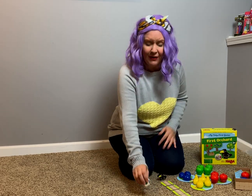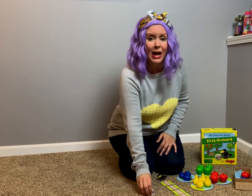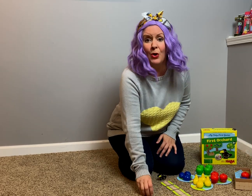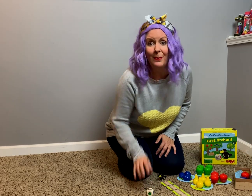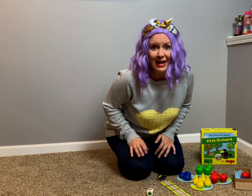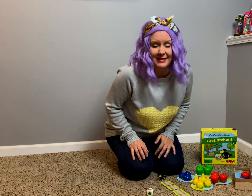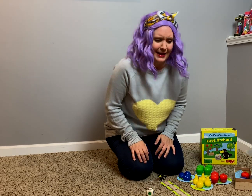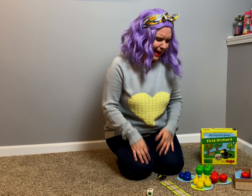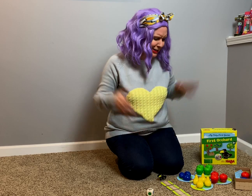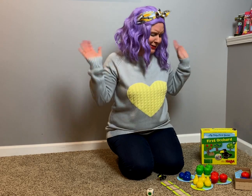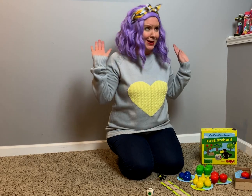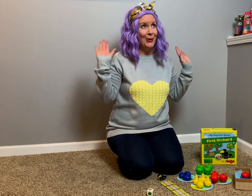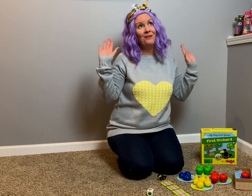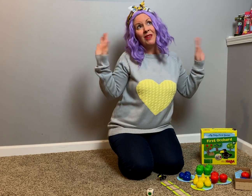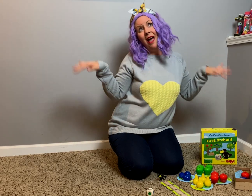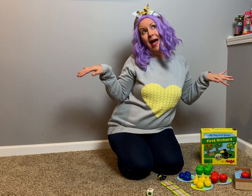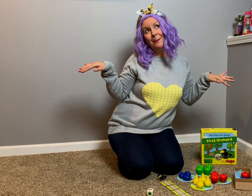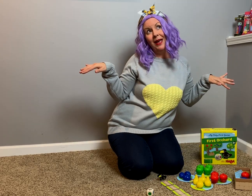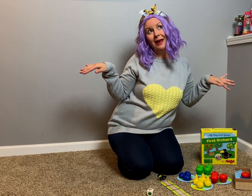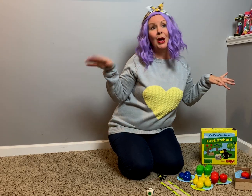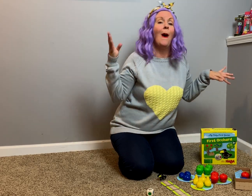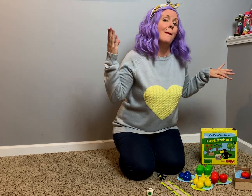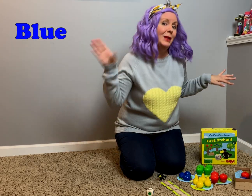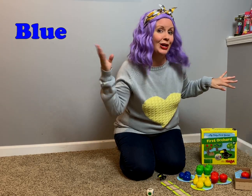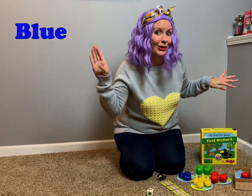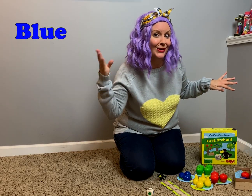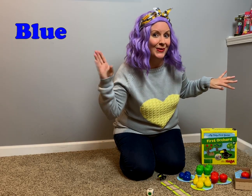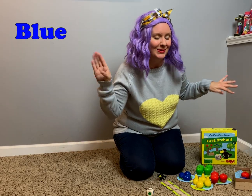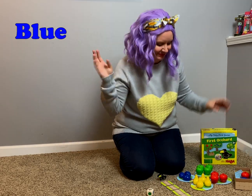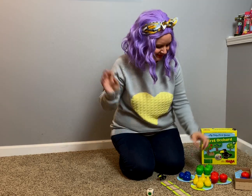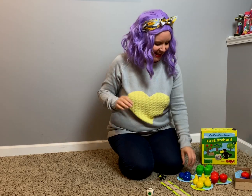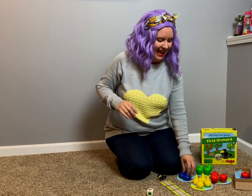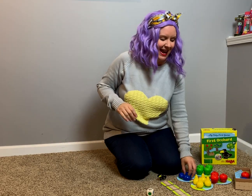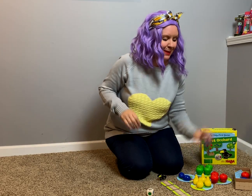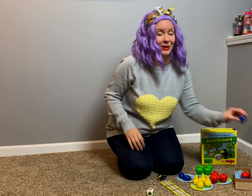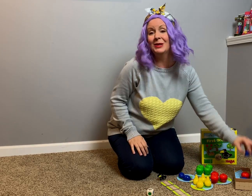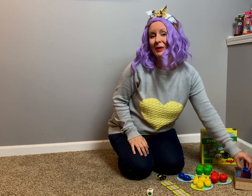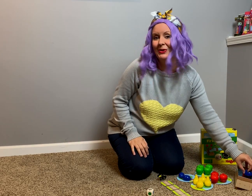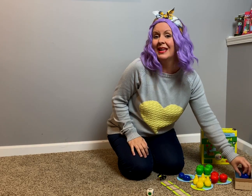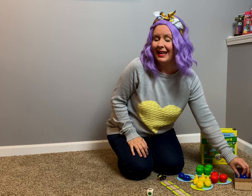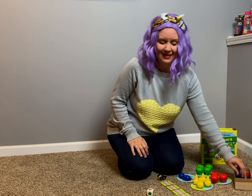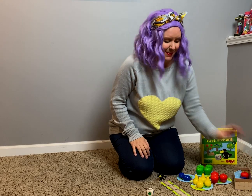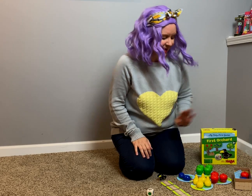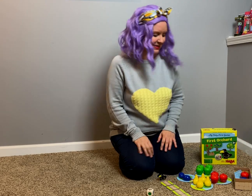I roll the basket, I could just go, I pick blue. And I put the blue in the basket.